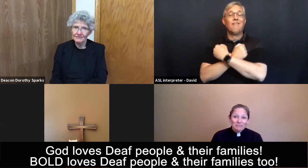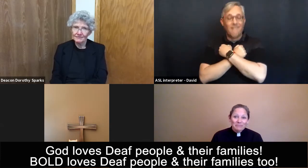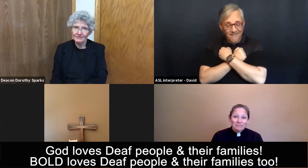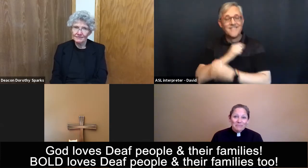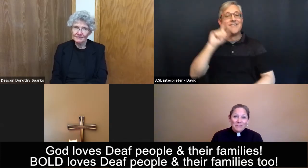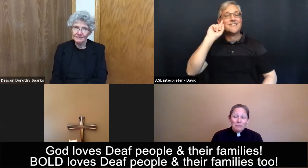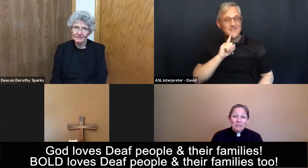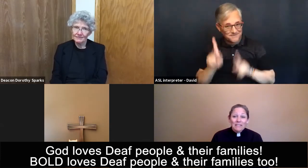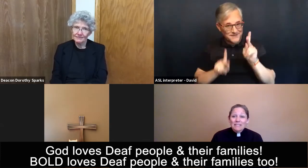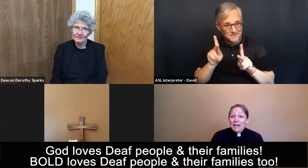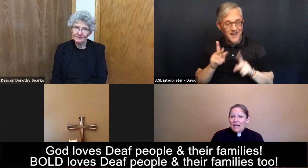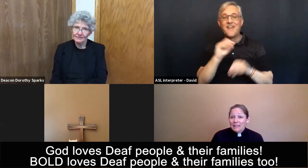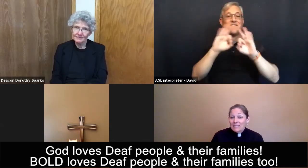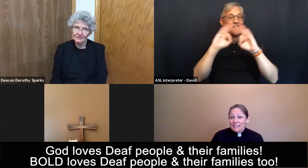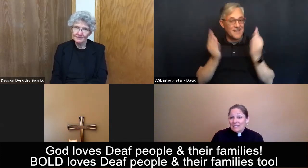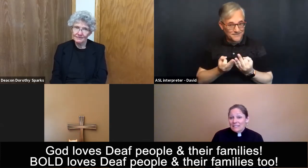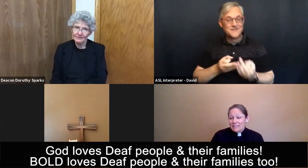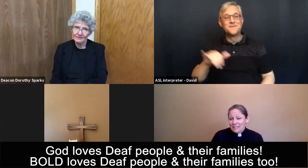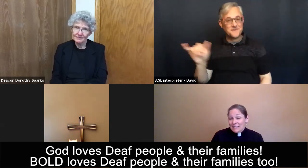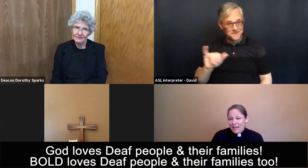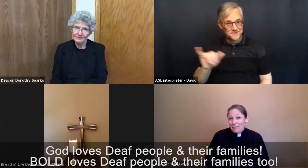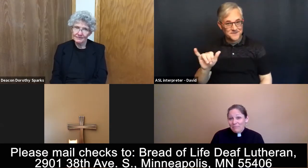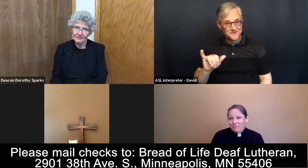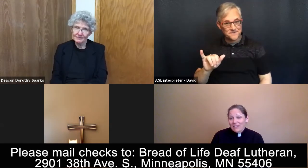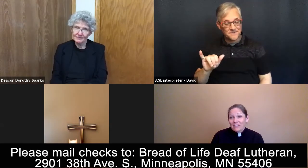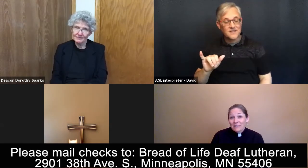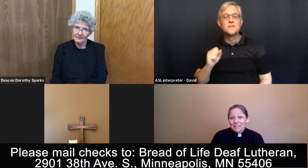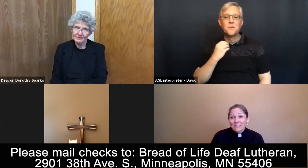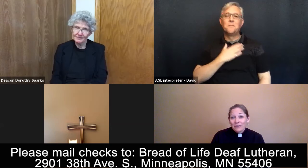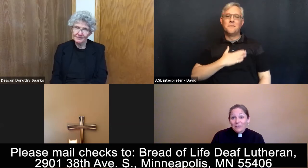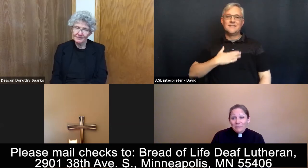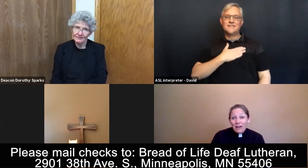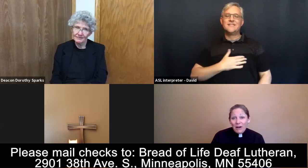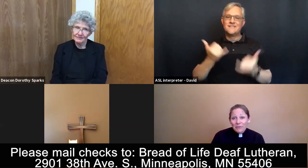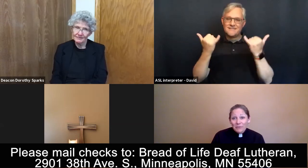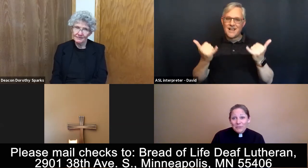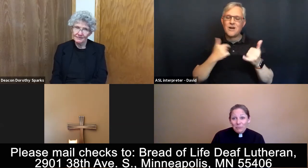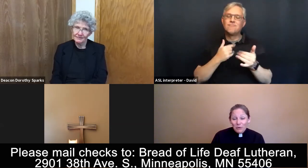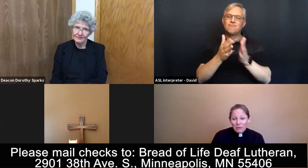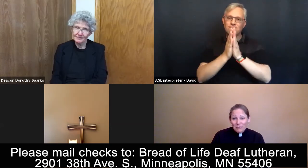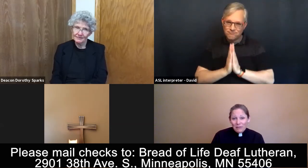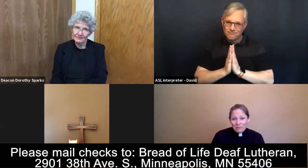so please at this time consider how you'll support bread of life